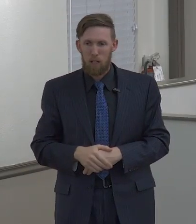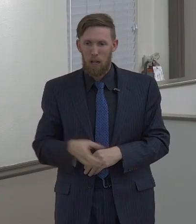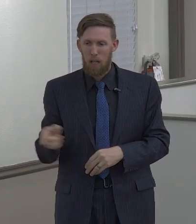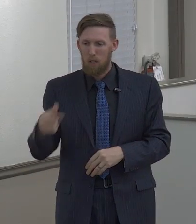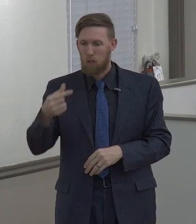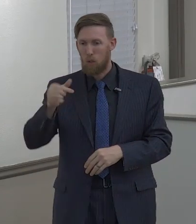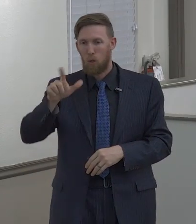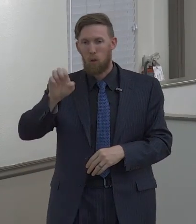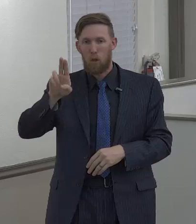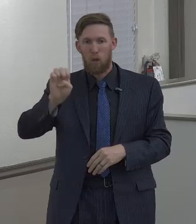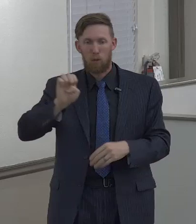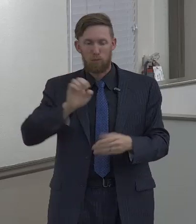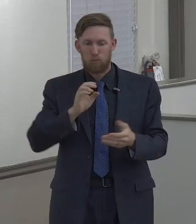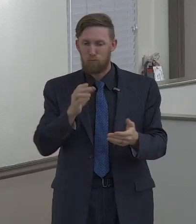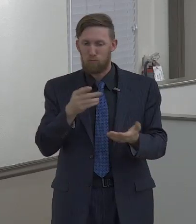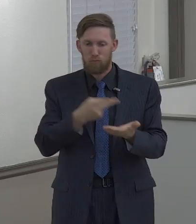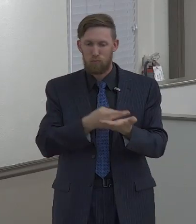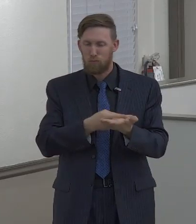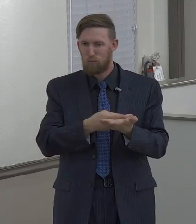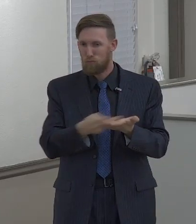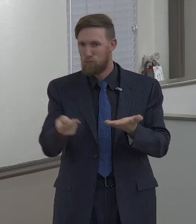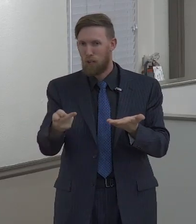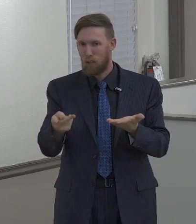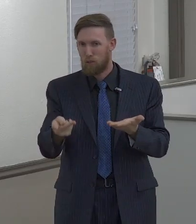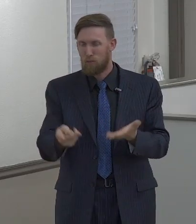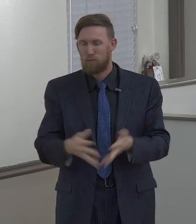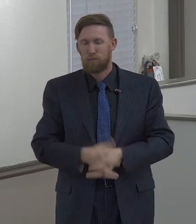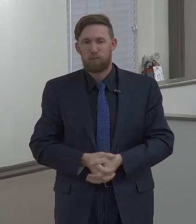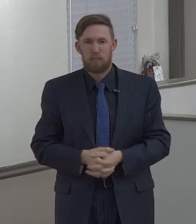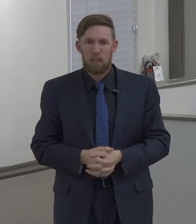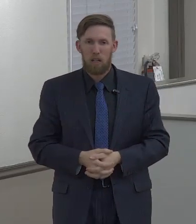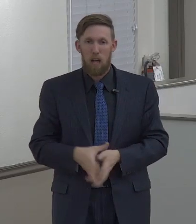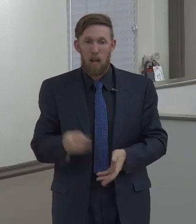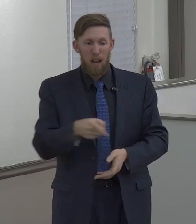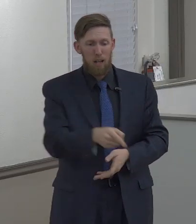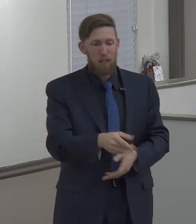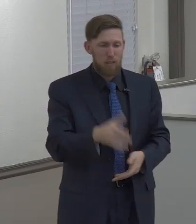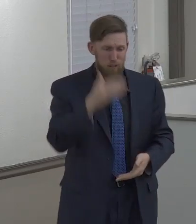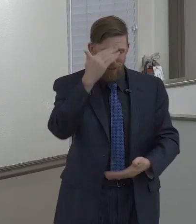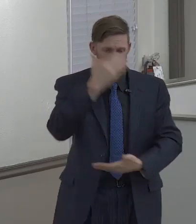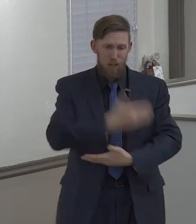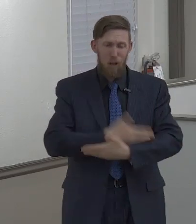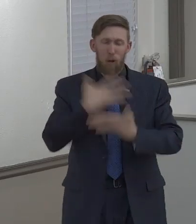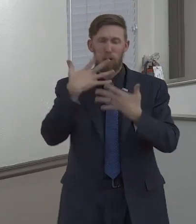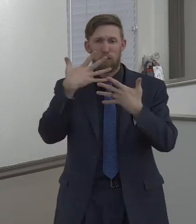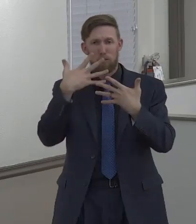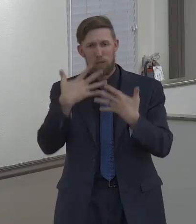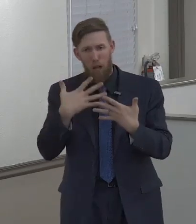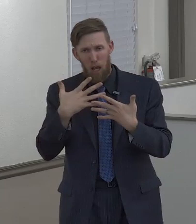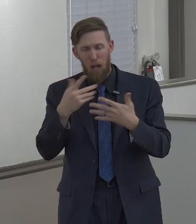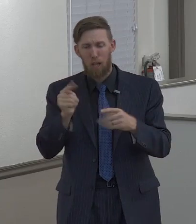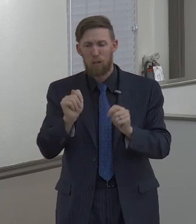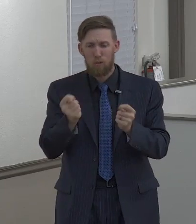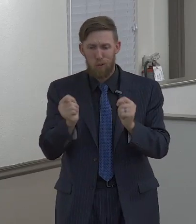in this particular case. This kid was devastated. His toy was broken.